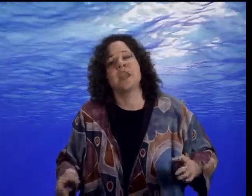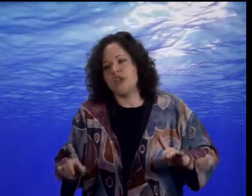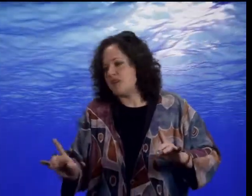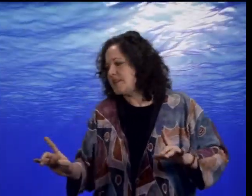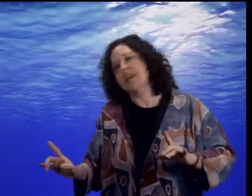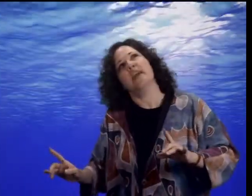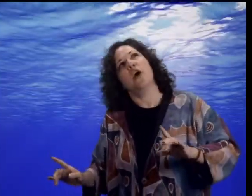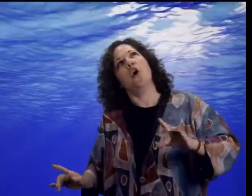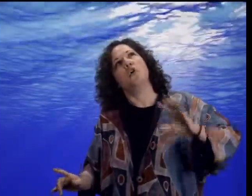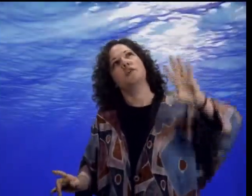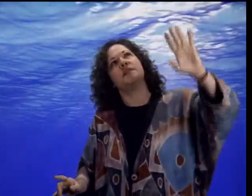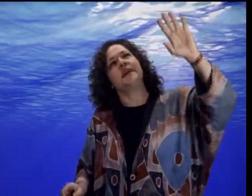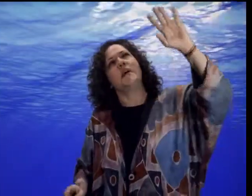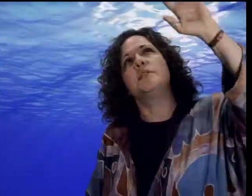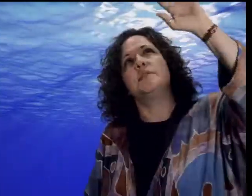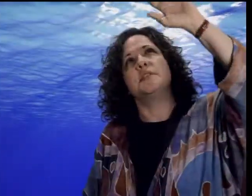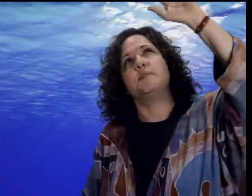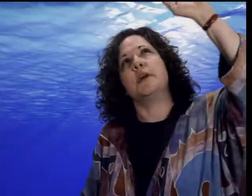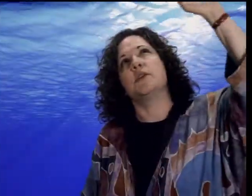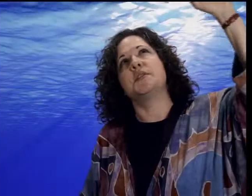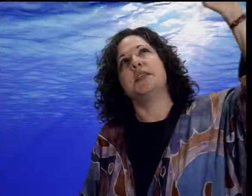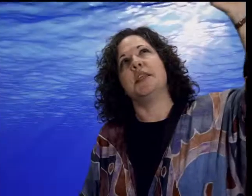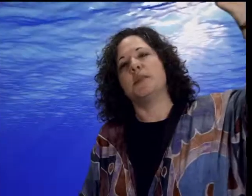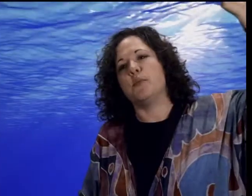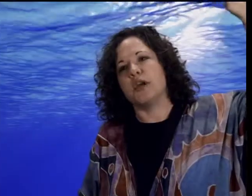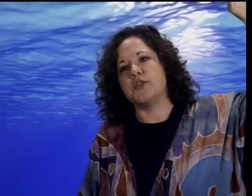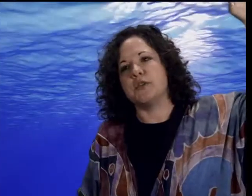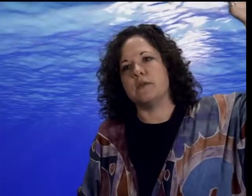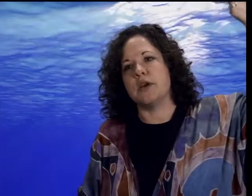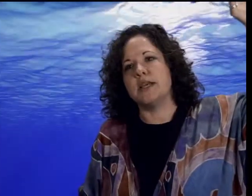Just then, they all heard the sounds of the sparrow singing in the branches overhead.